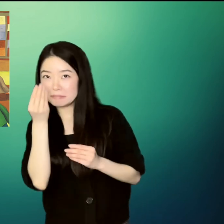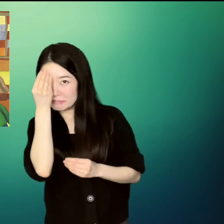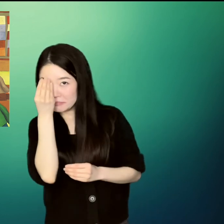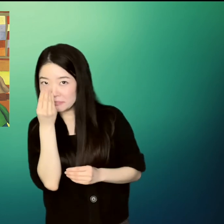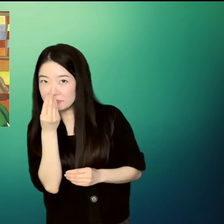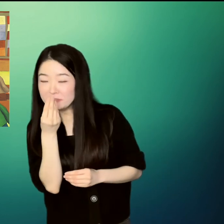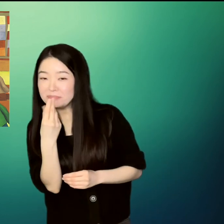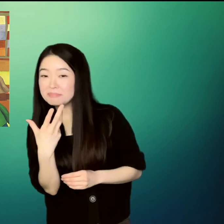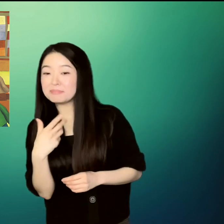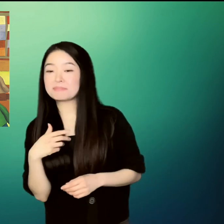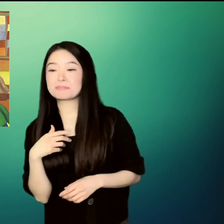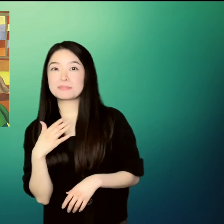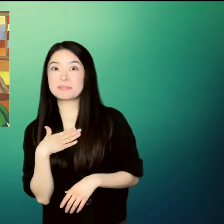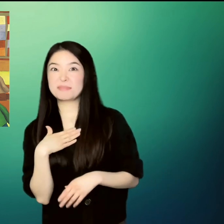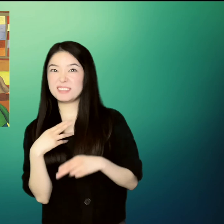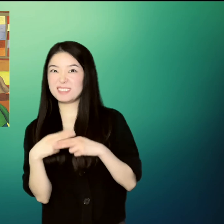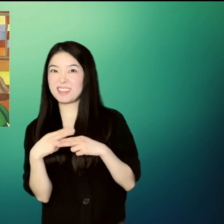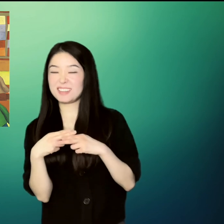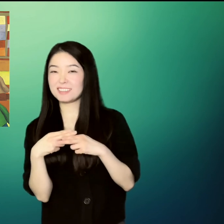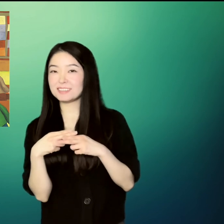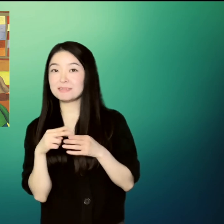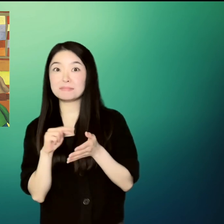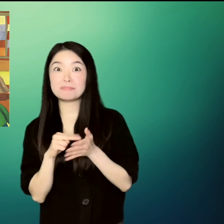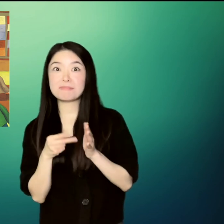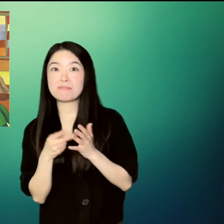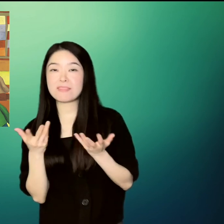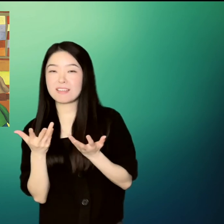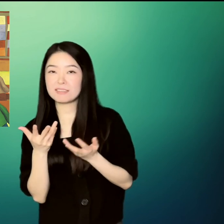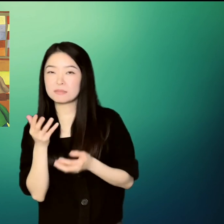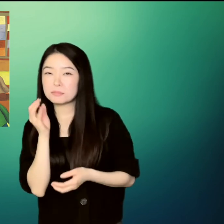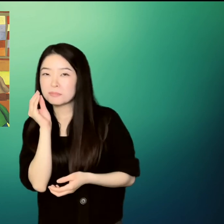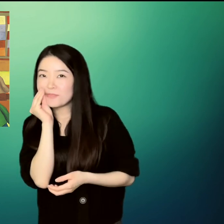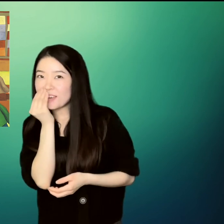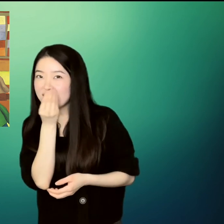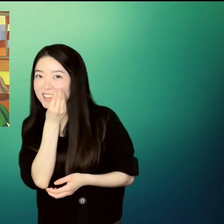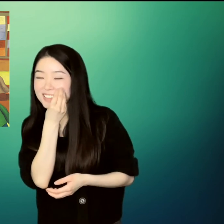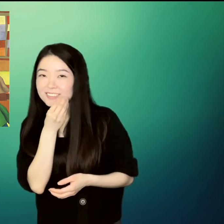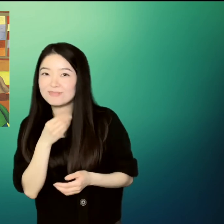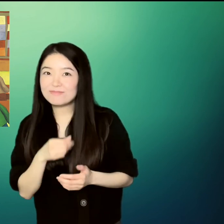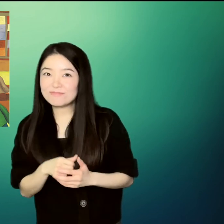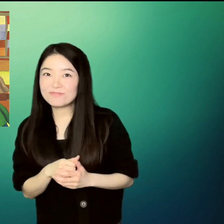I was named after a flower, Rosie whispered to Un He.